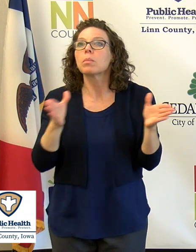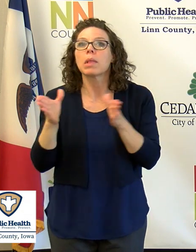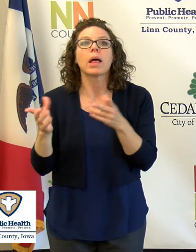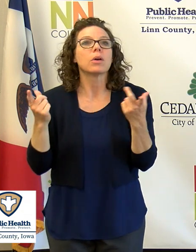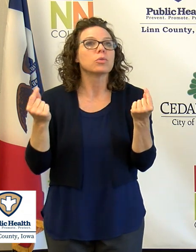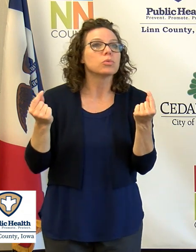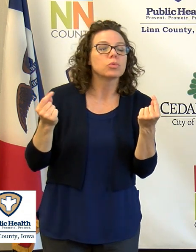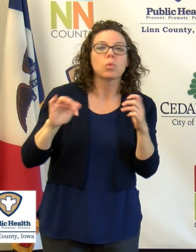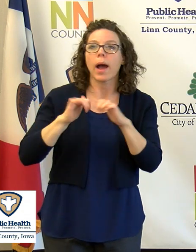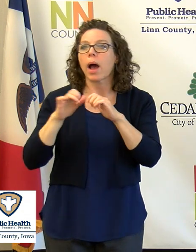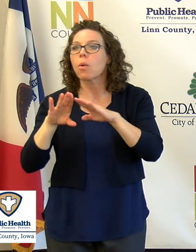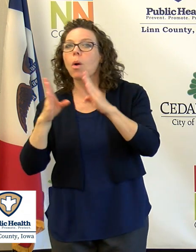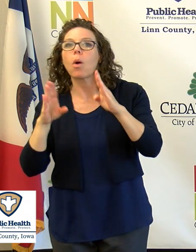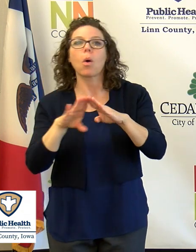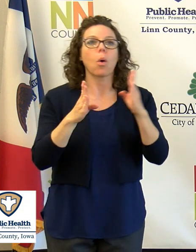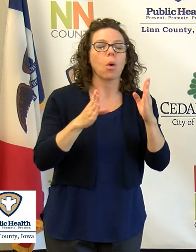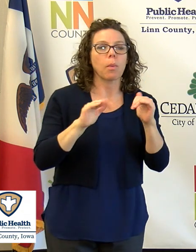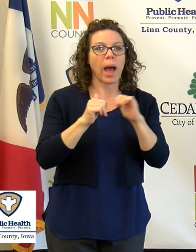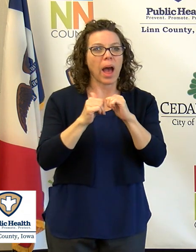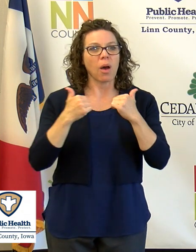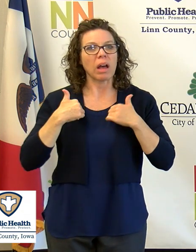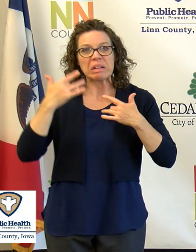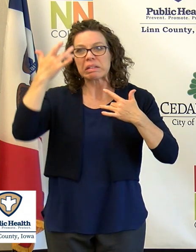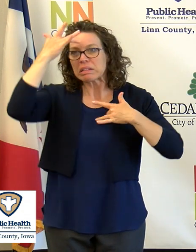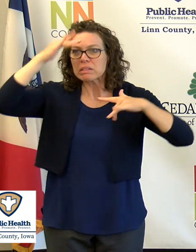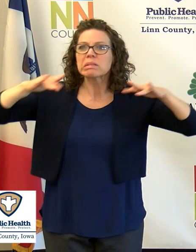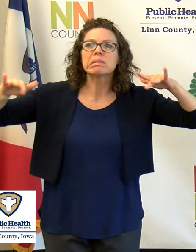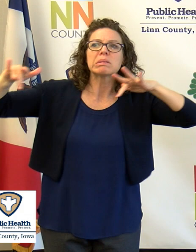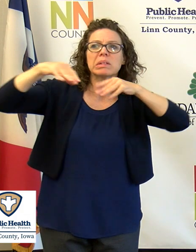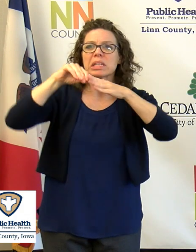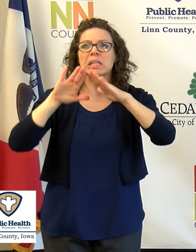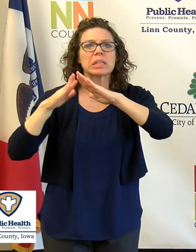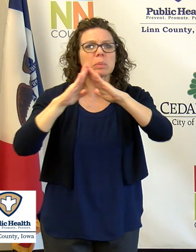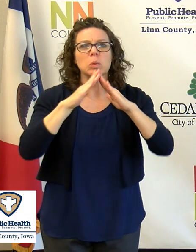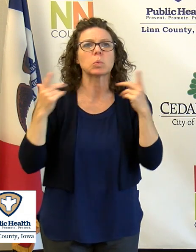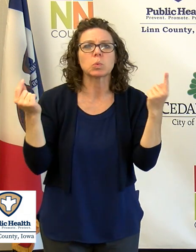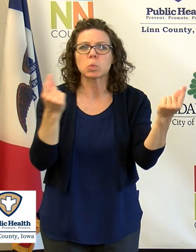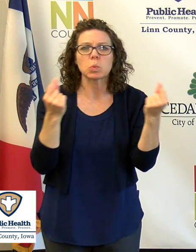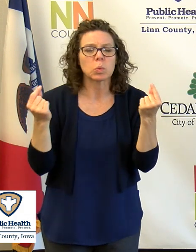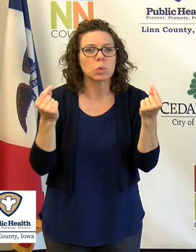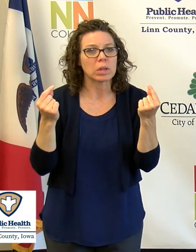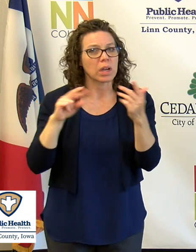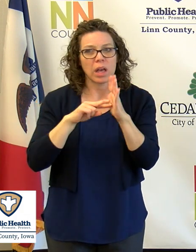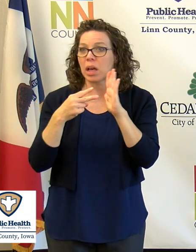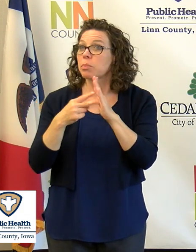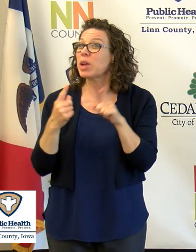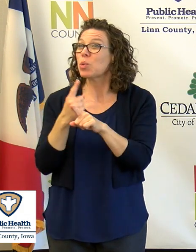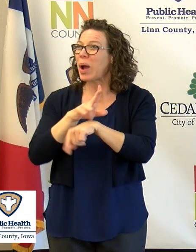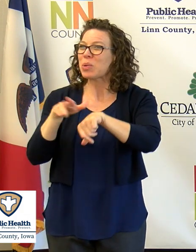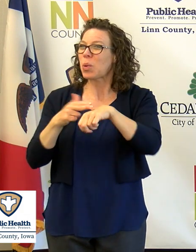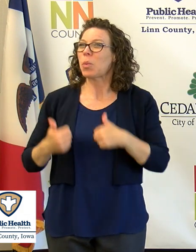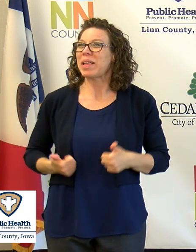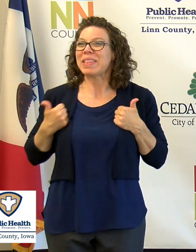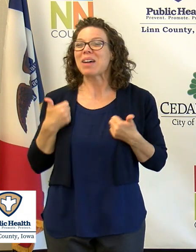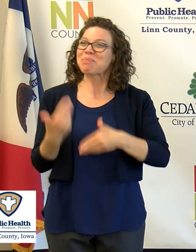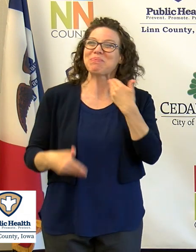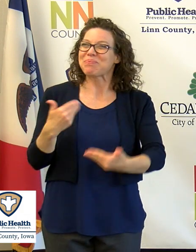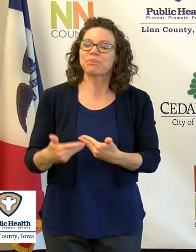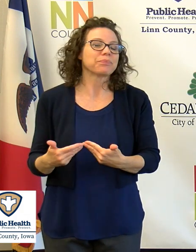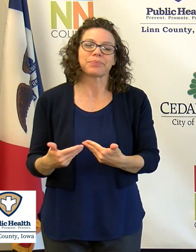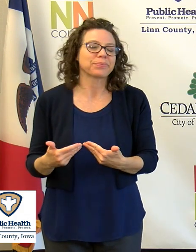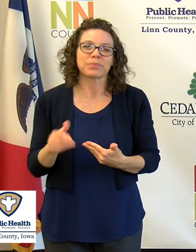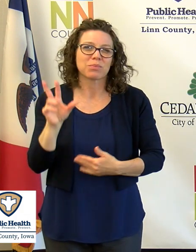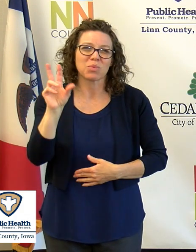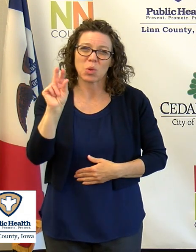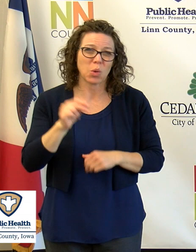and how we will operate with the virus in our community. That doesn't mean back to business as usual. Remember